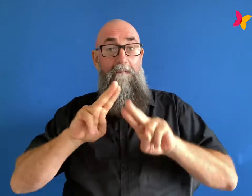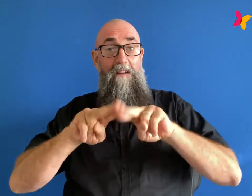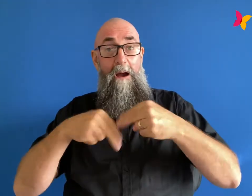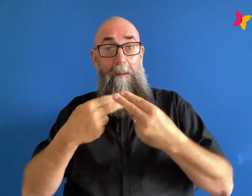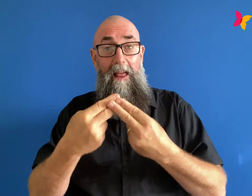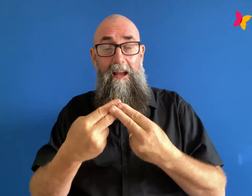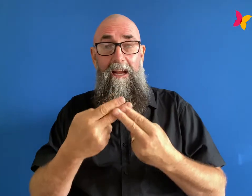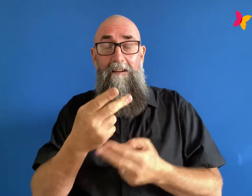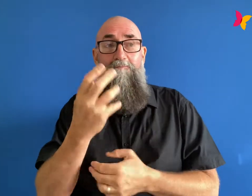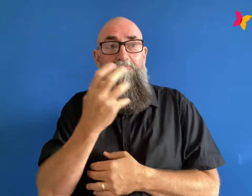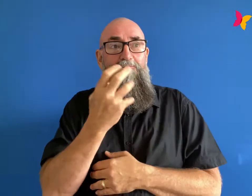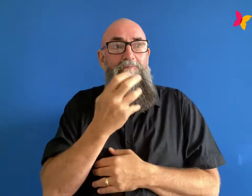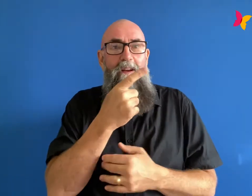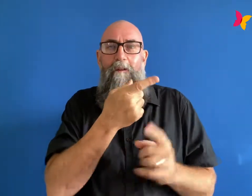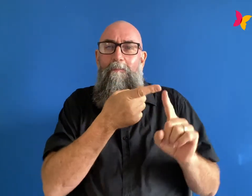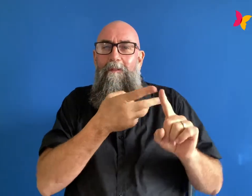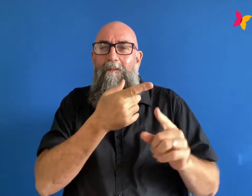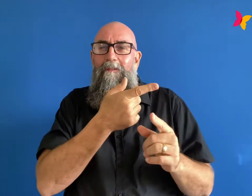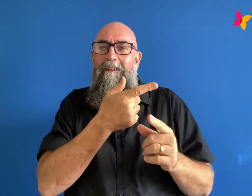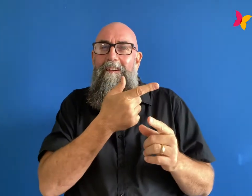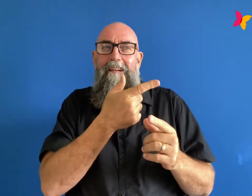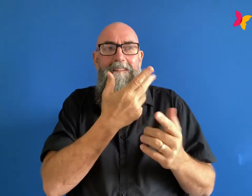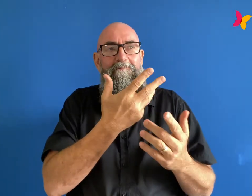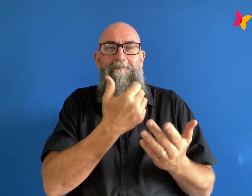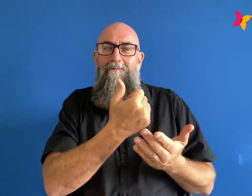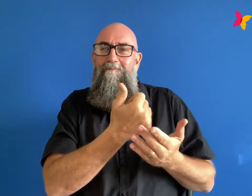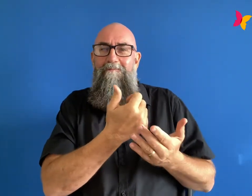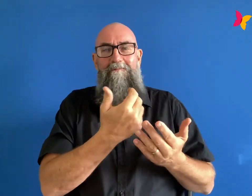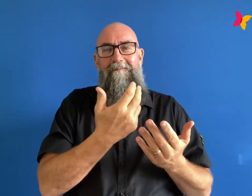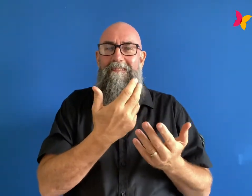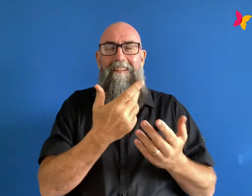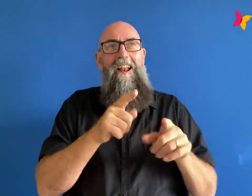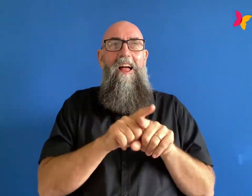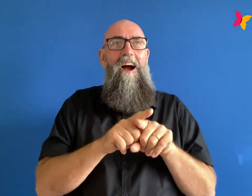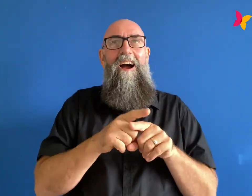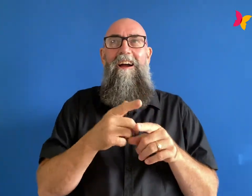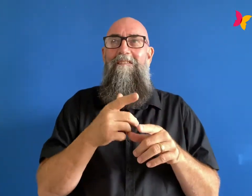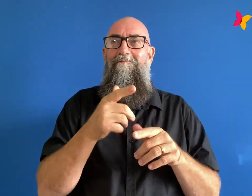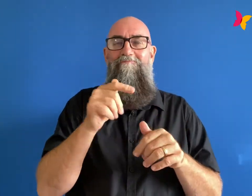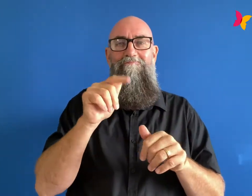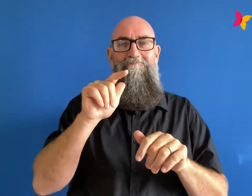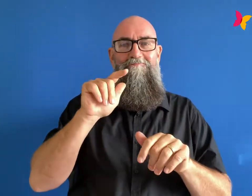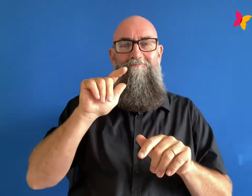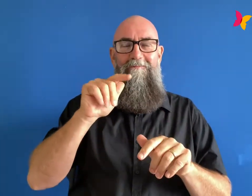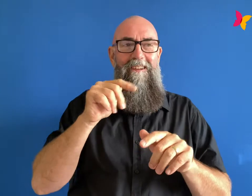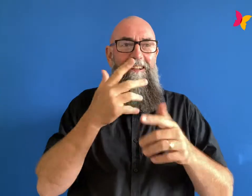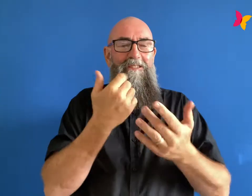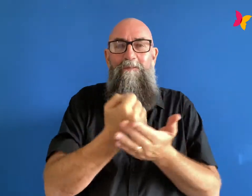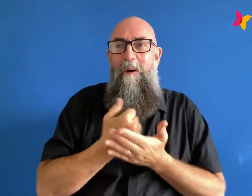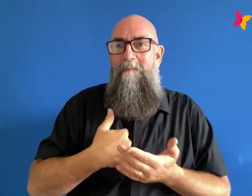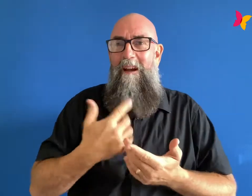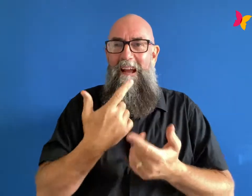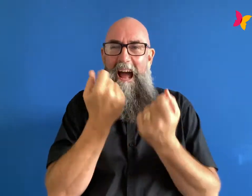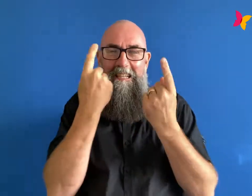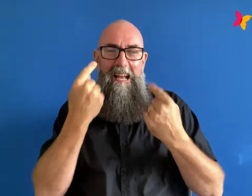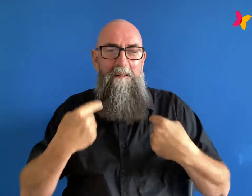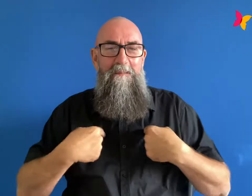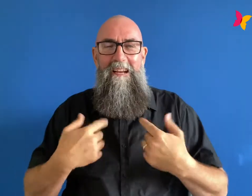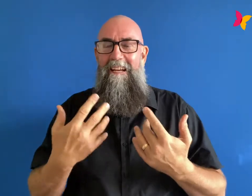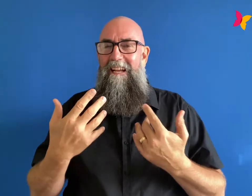more i don't know what the word is but the opposite of like creative in that sense in things and i was the creative one